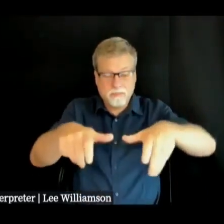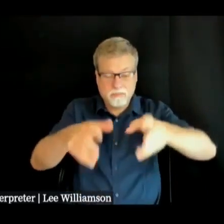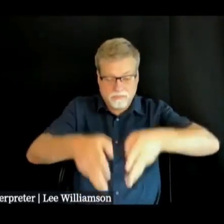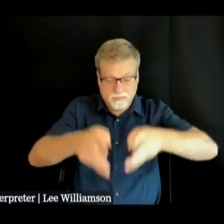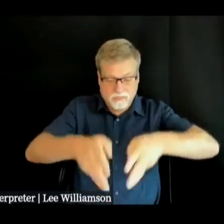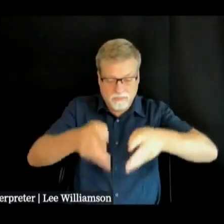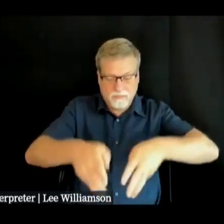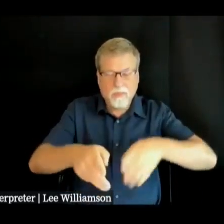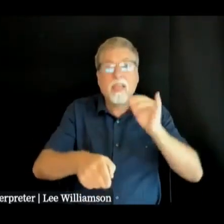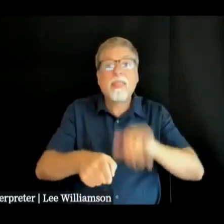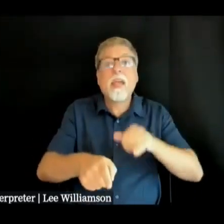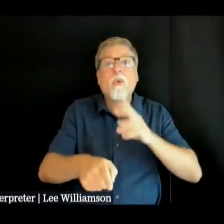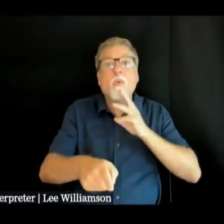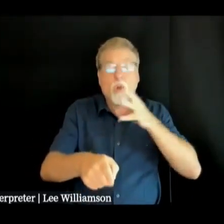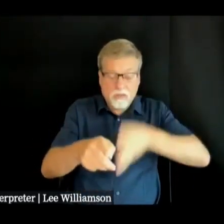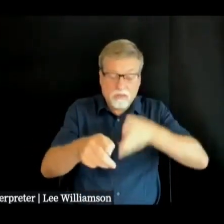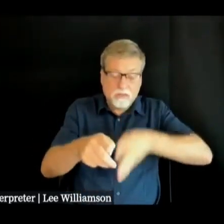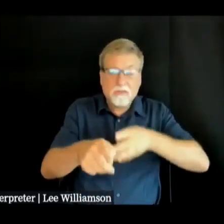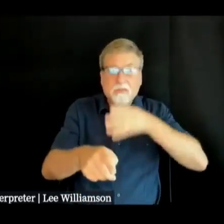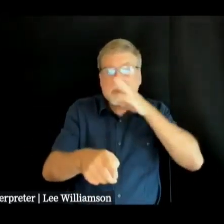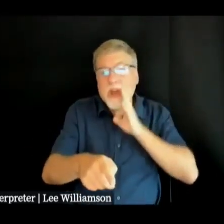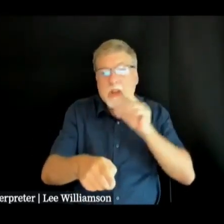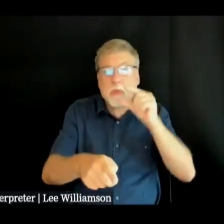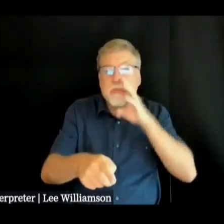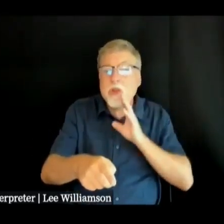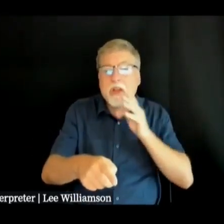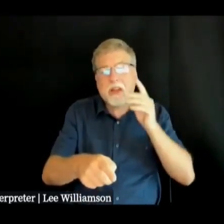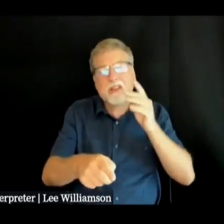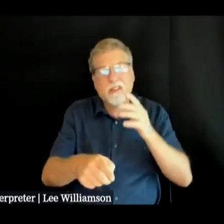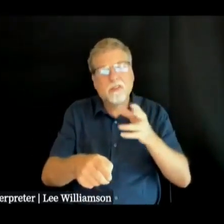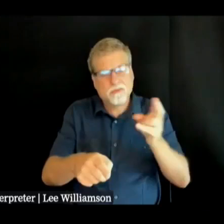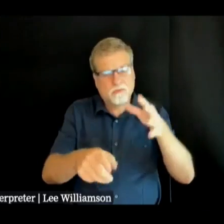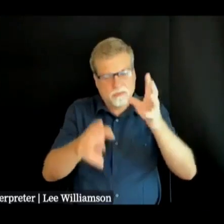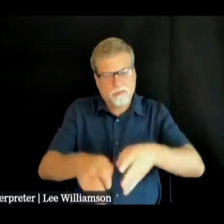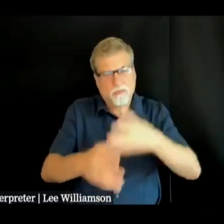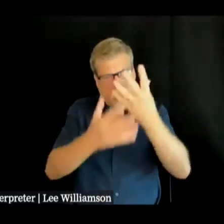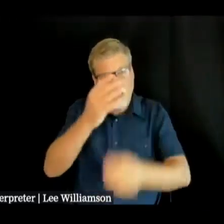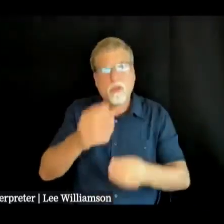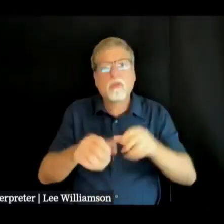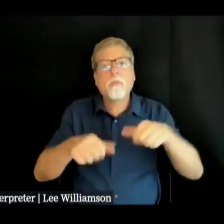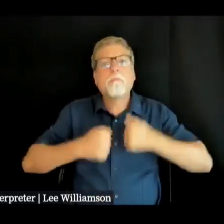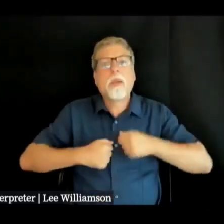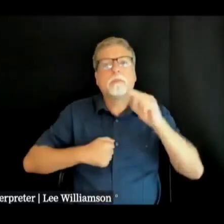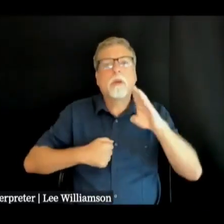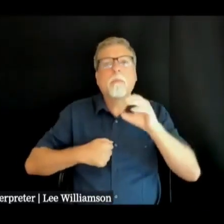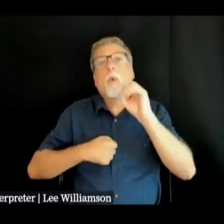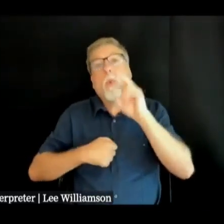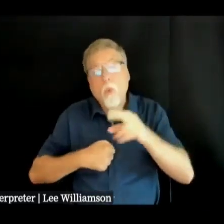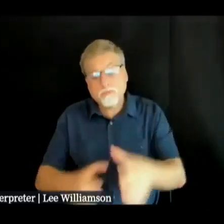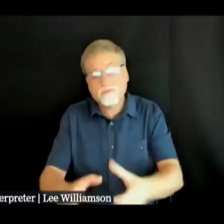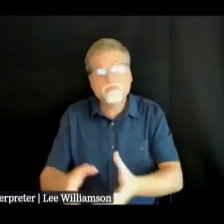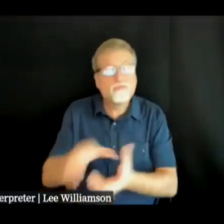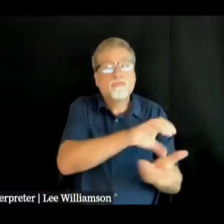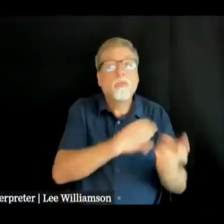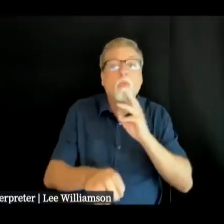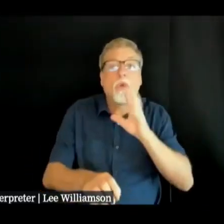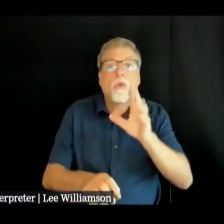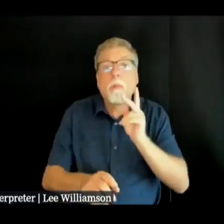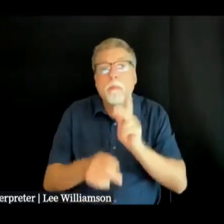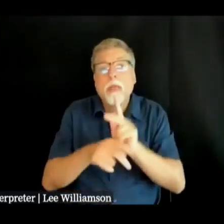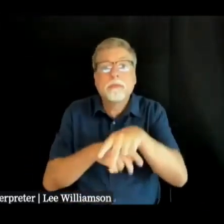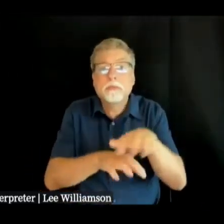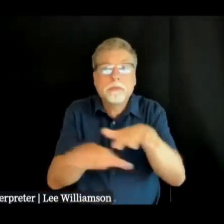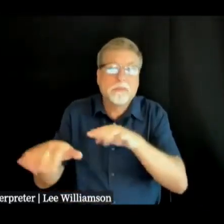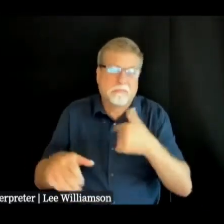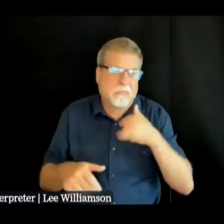it to water your plants I will turn this over to County Manager Avril Pender now I got word just as I was stepping up here that the